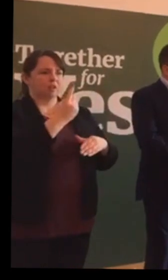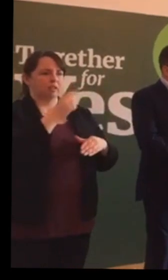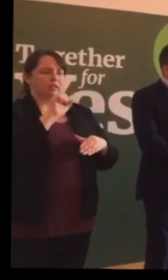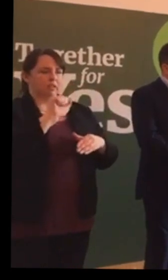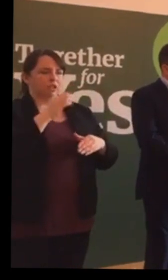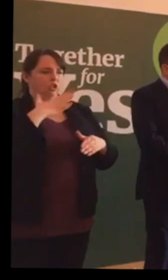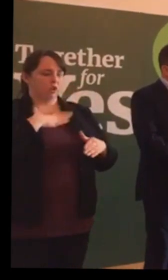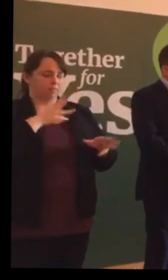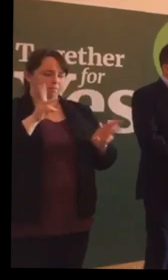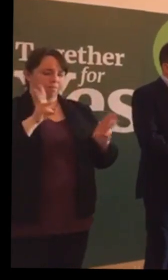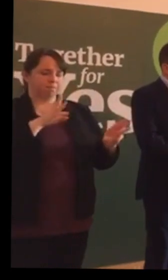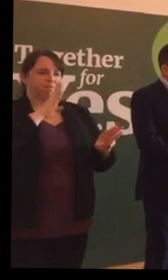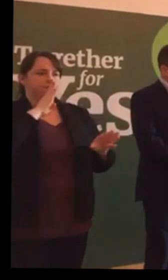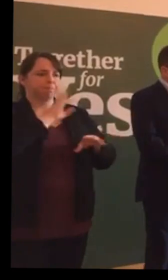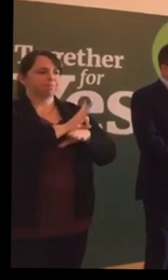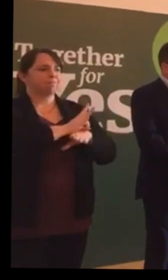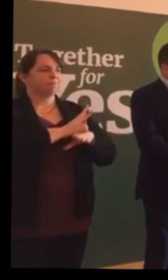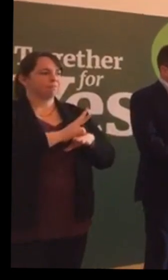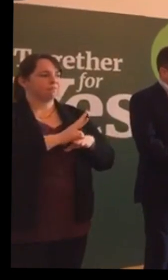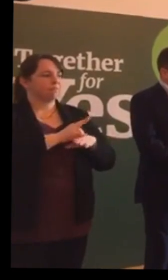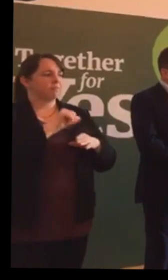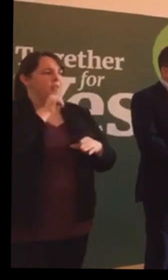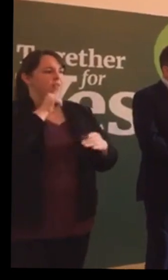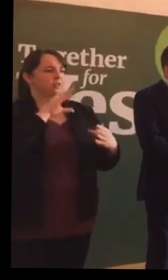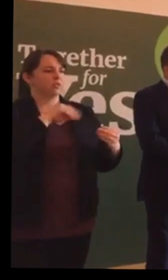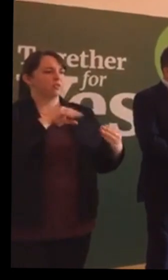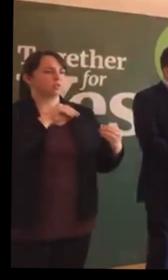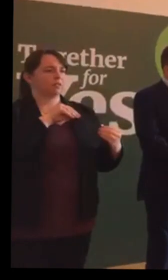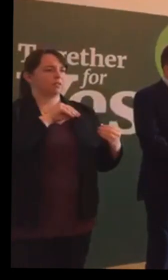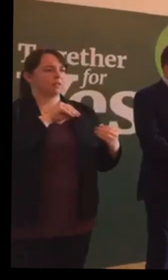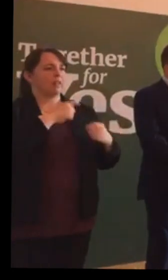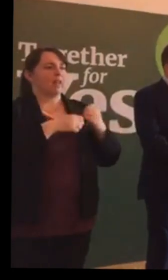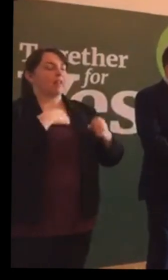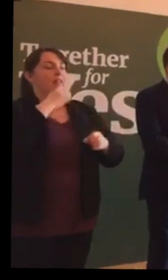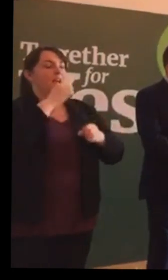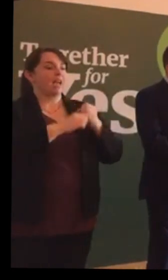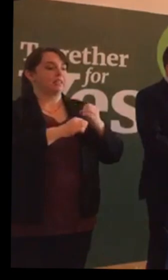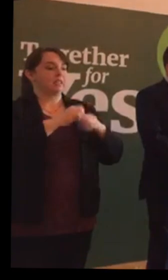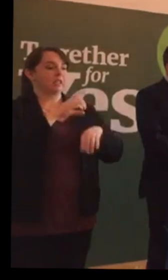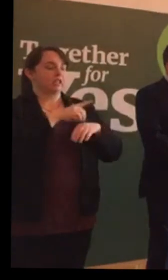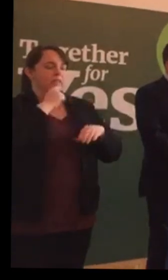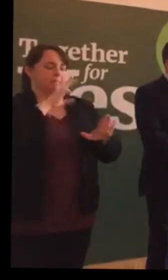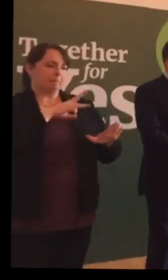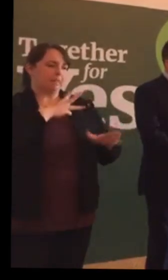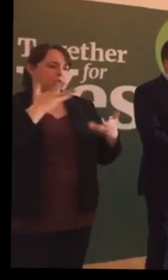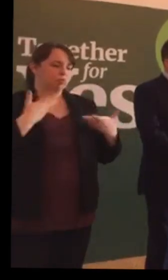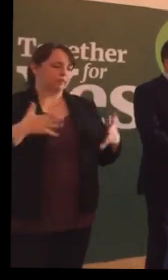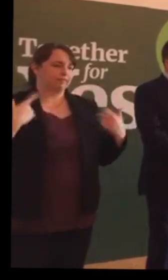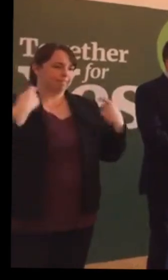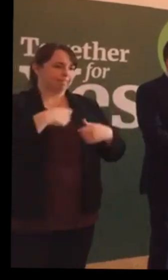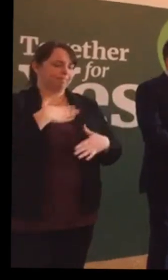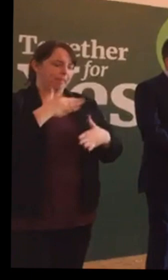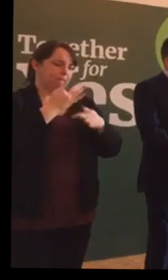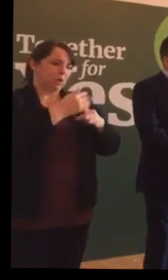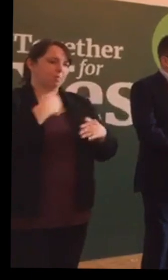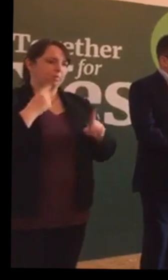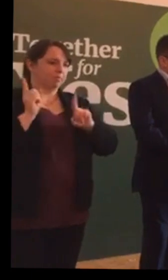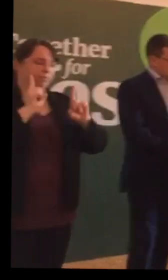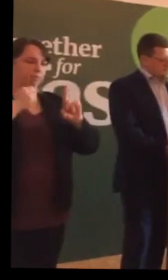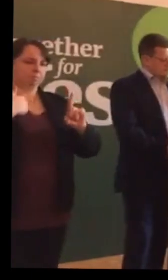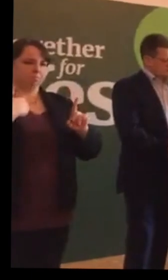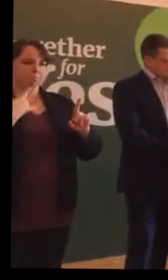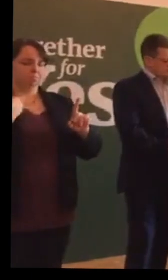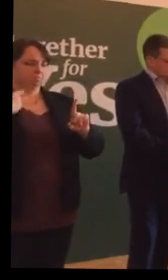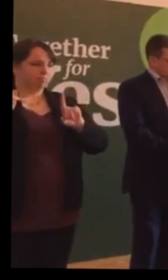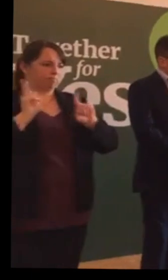his work in complete silence and at the end he asked me to get dressed and to follow him. He took us